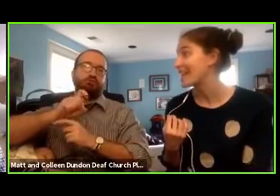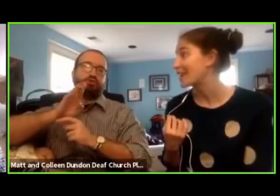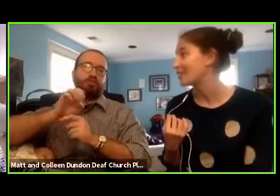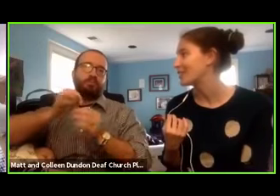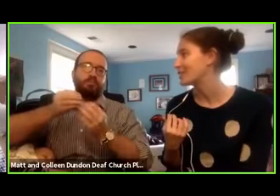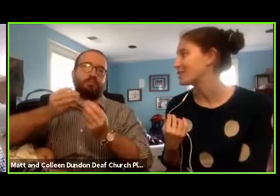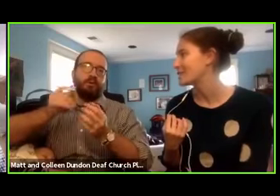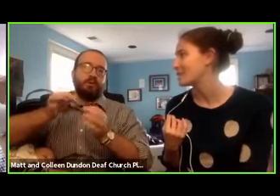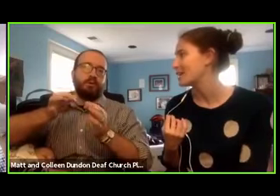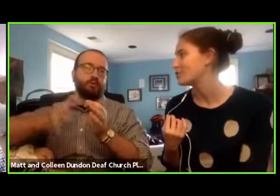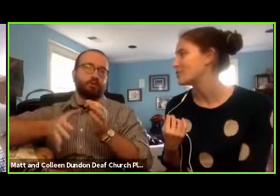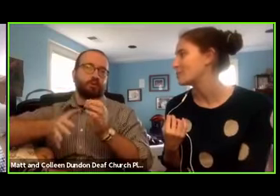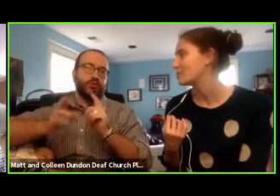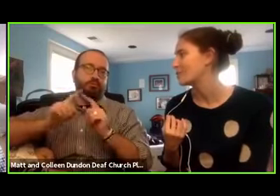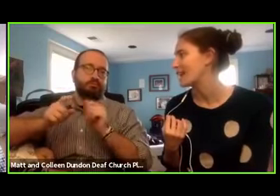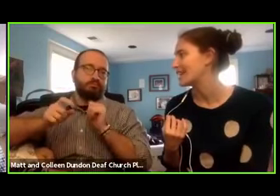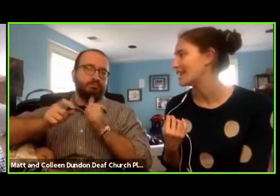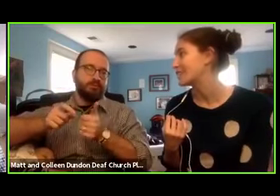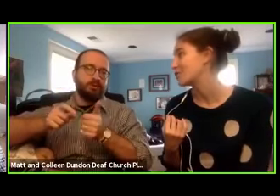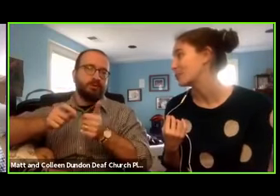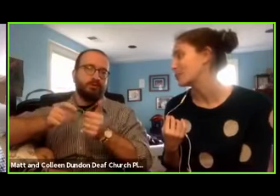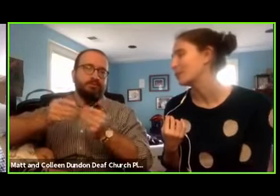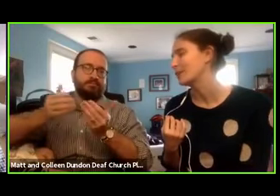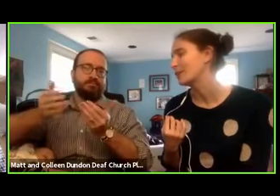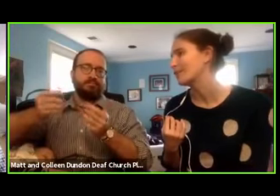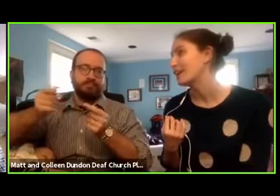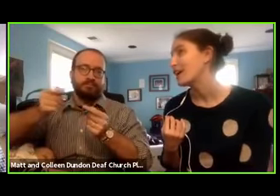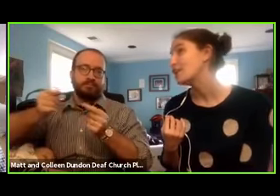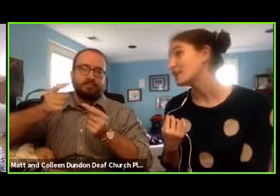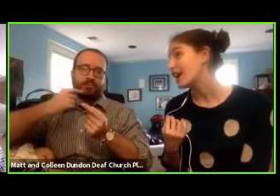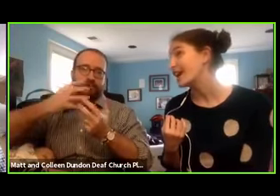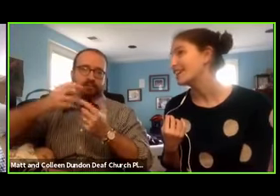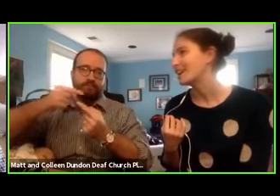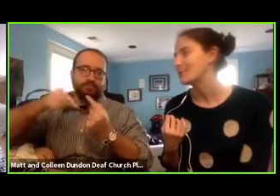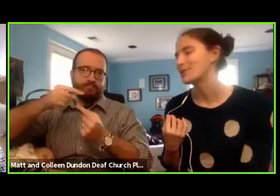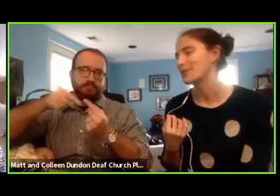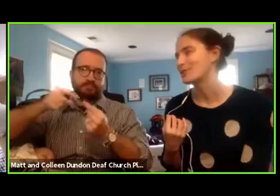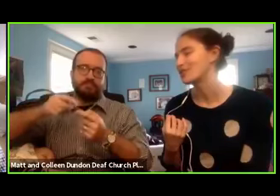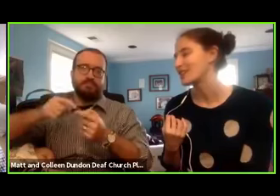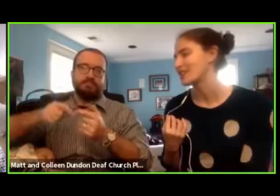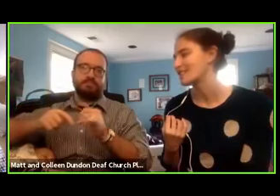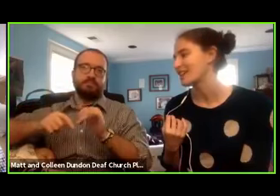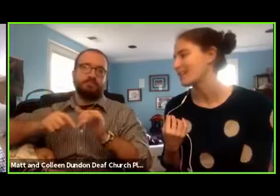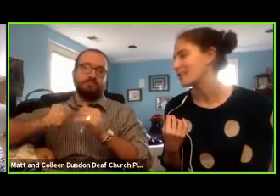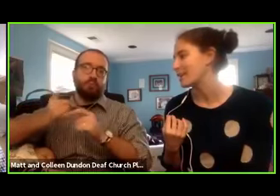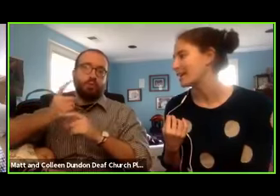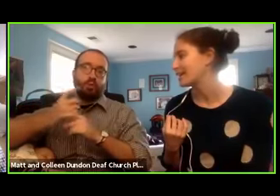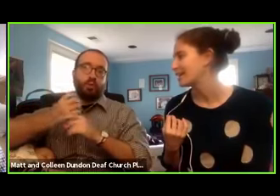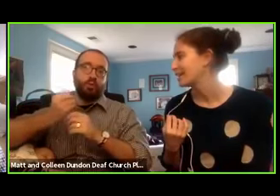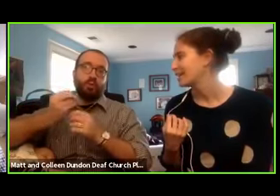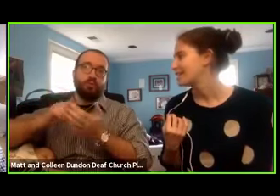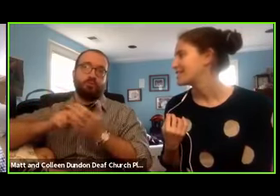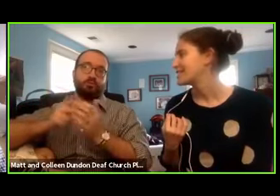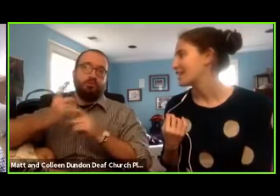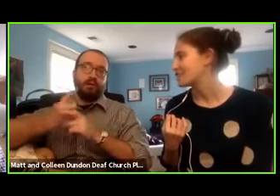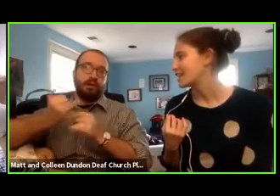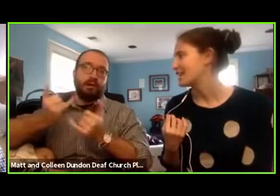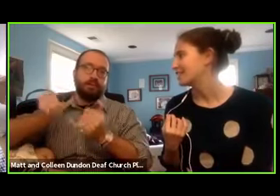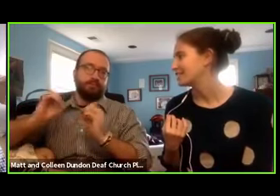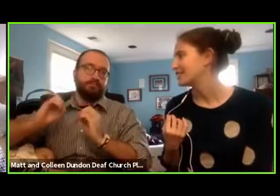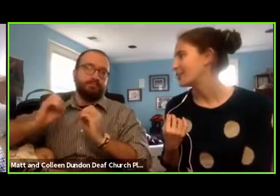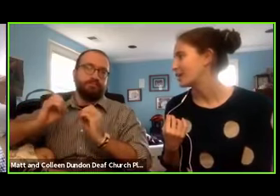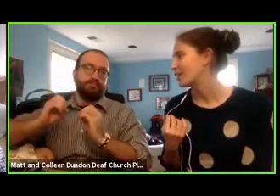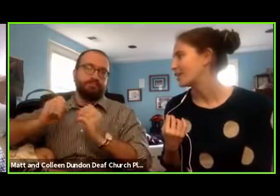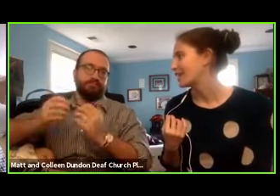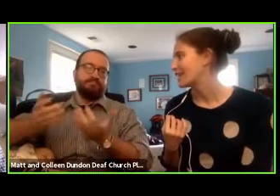there. You know, CBS should be providing the interpreter, but they're not. So there's just kind of a big discussion